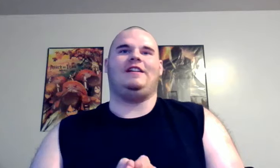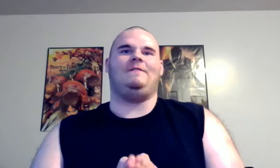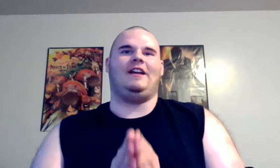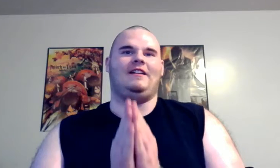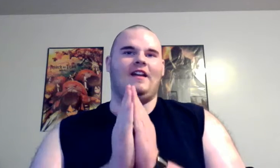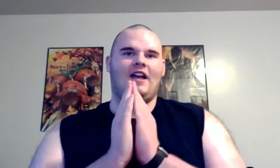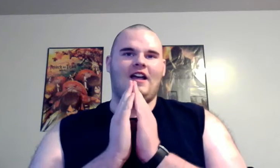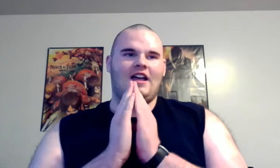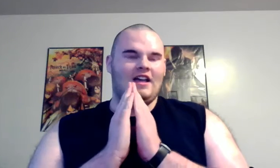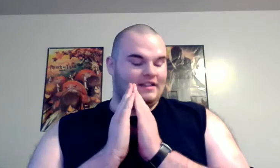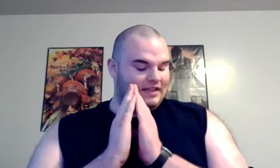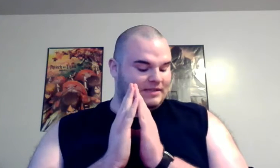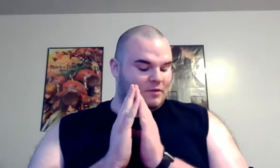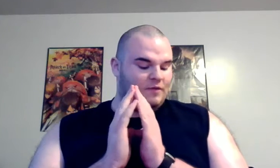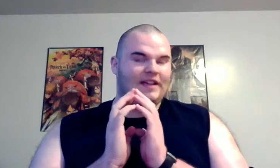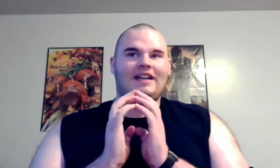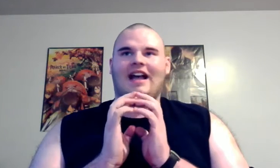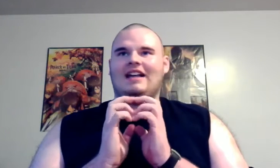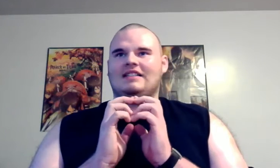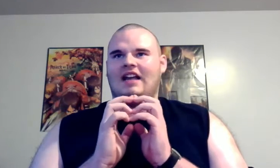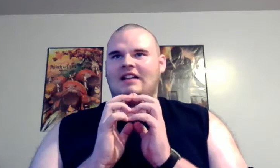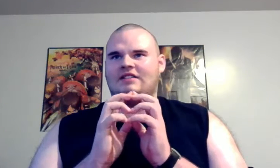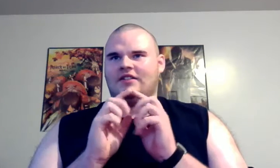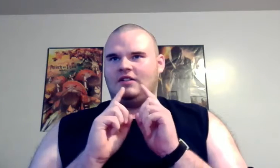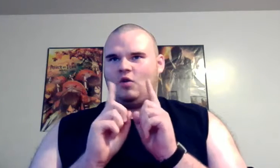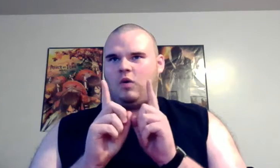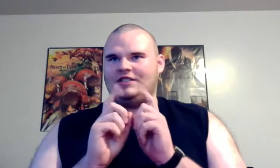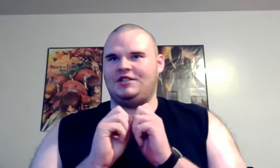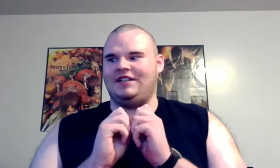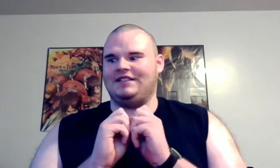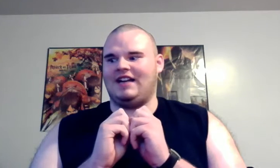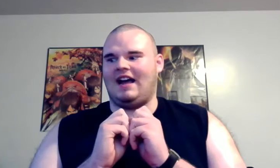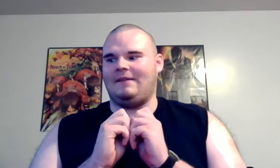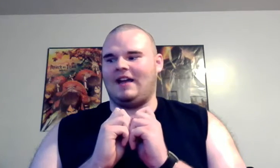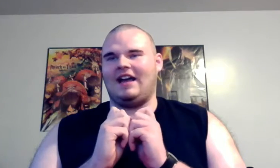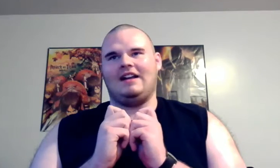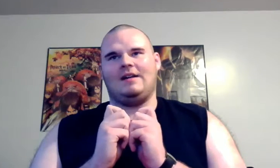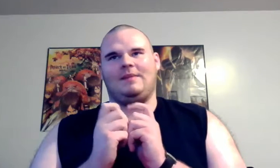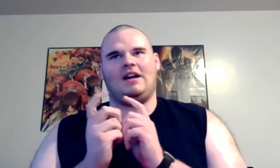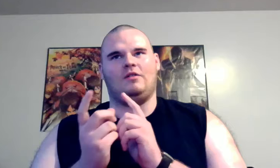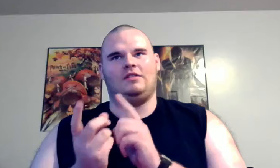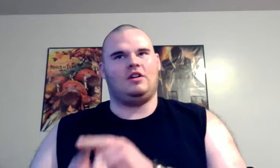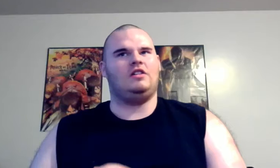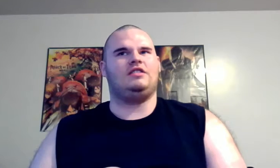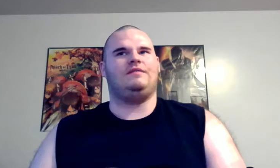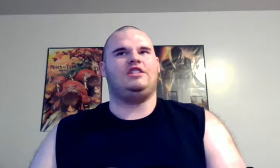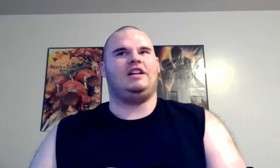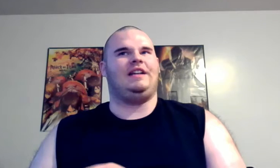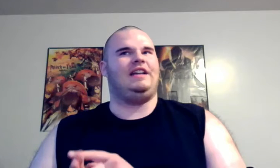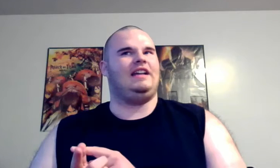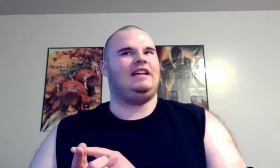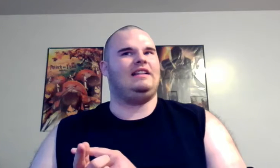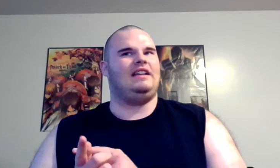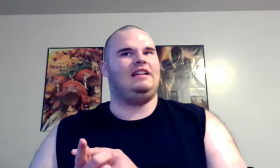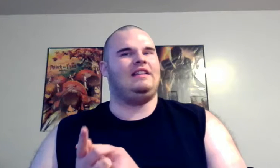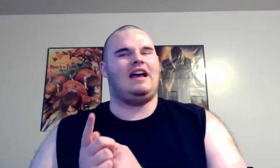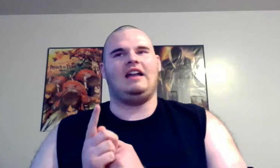fan this movie has answered questions I've had about curse of Chucky in that